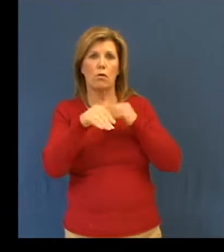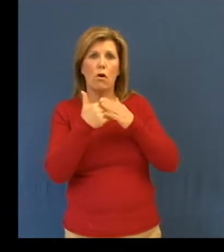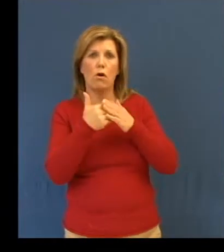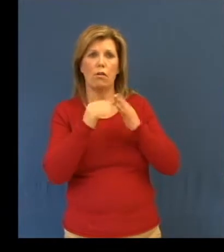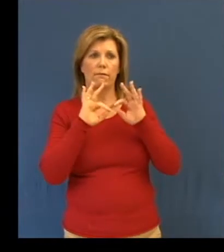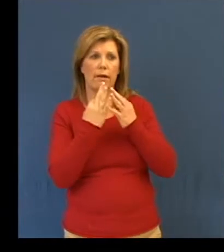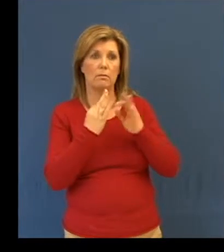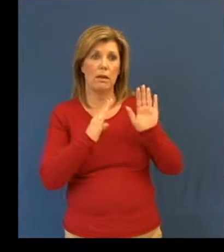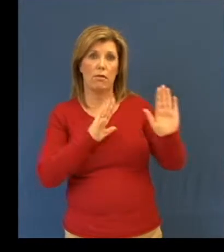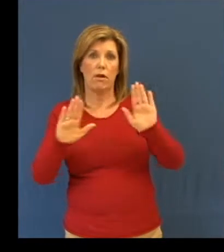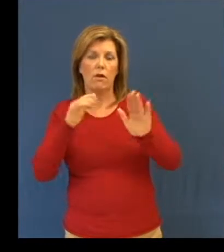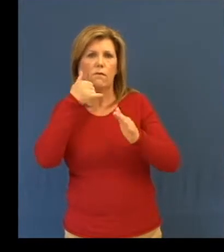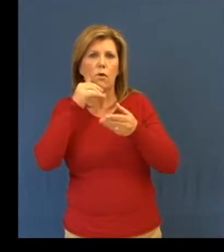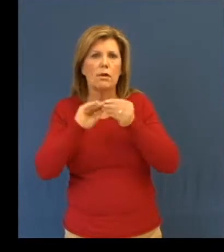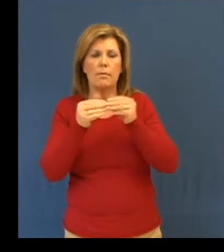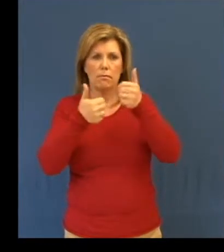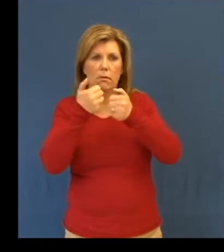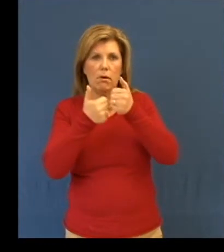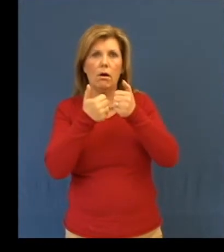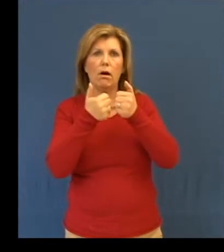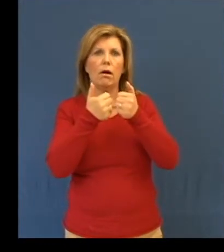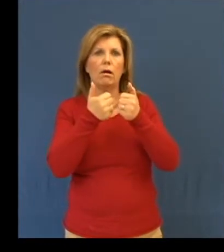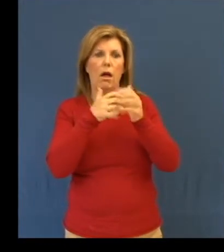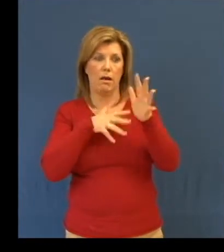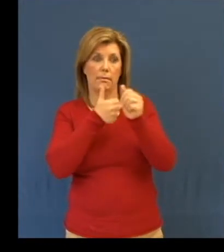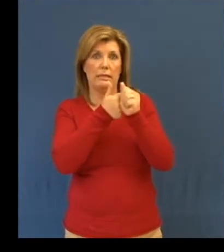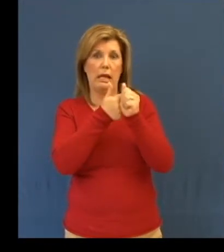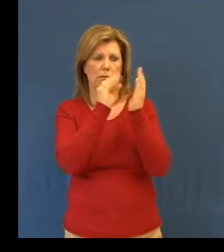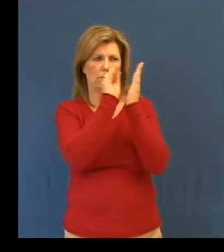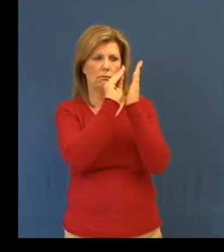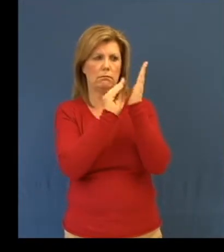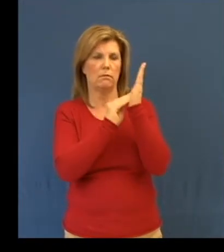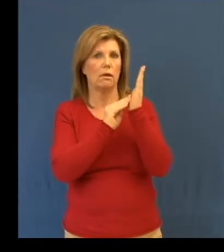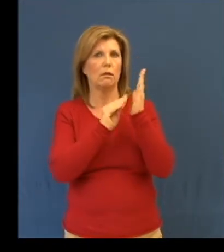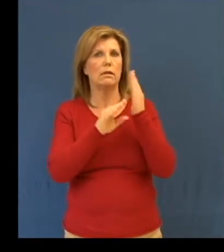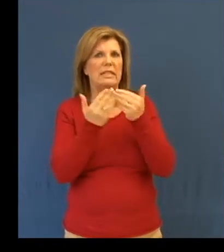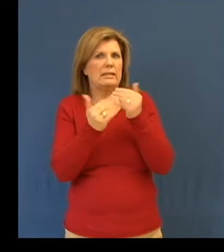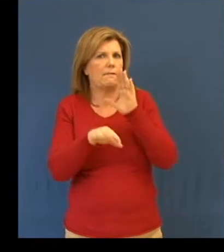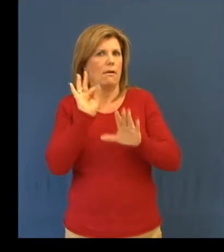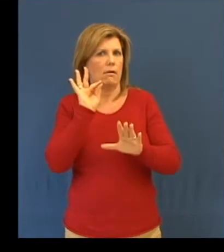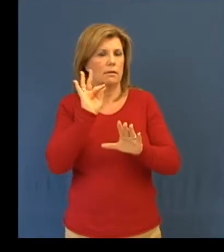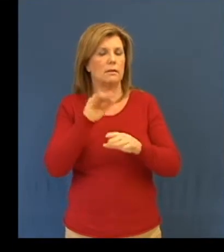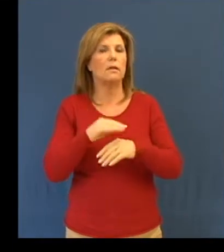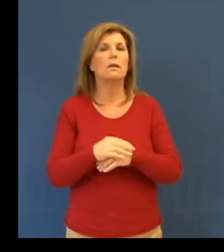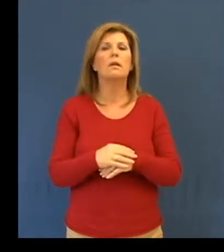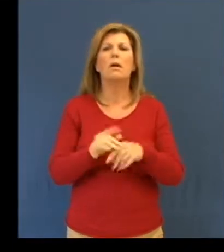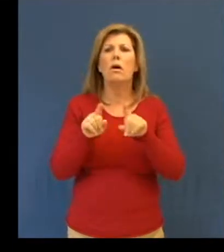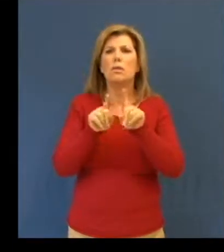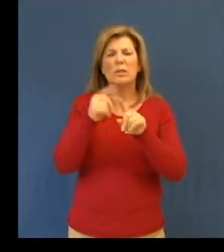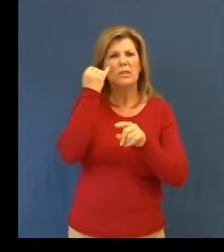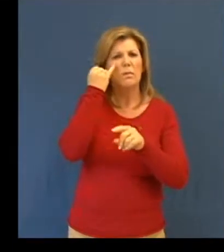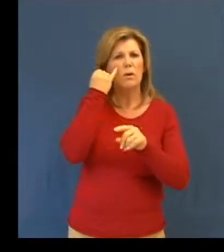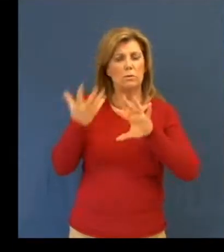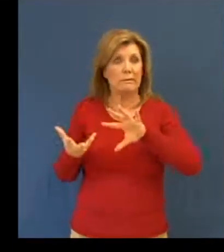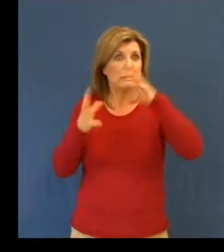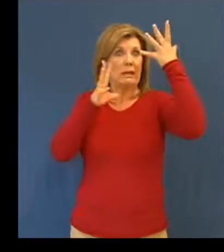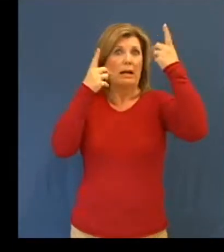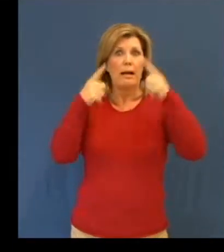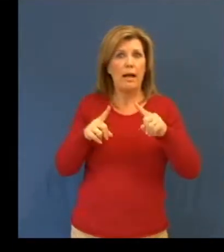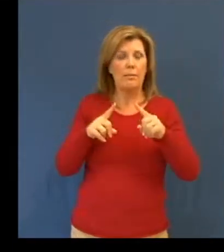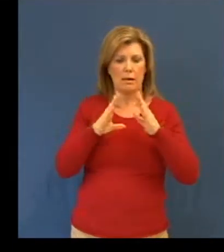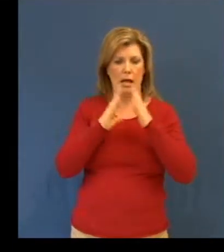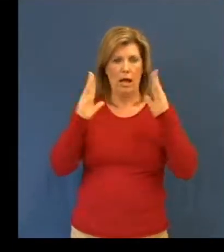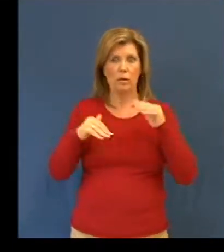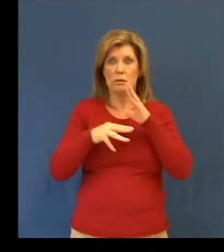Ensure that the entire family's emergency contact numbers are up-to-date and easily accessible. Make sure